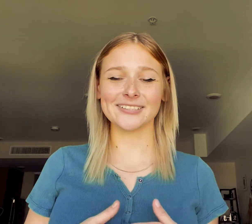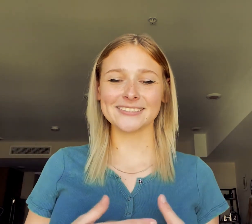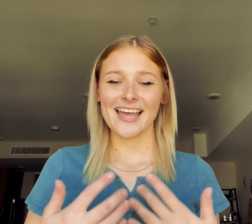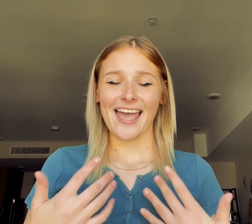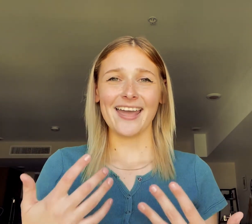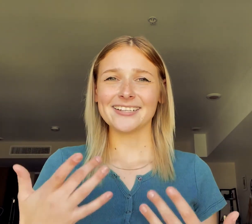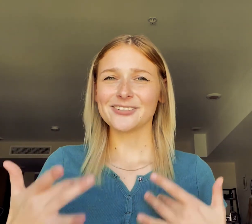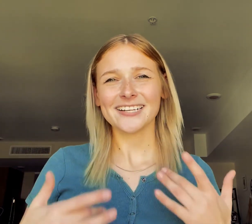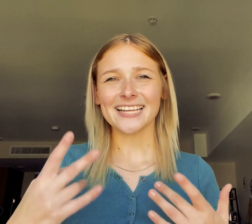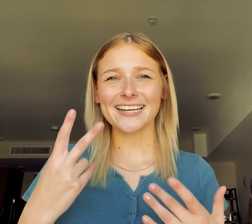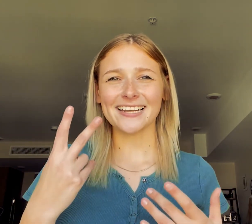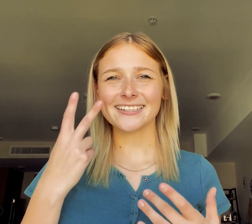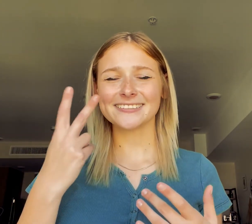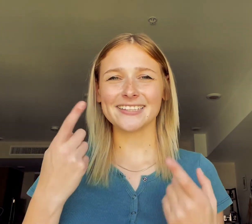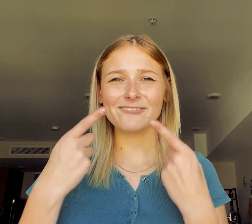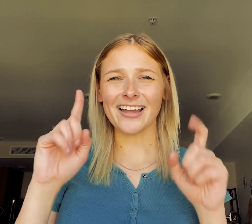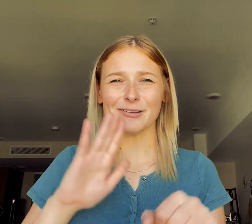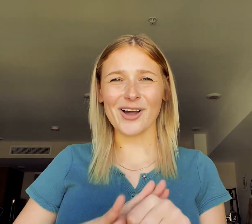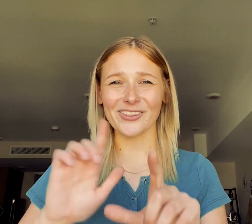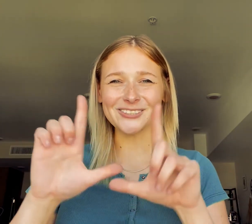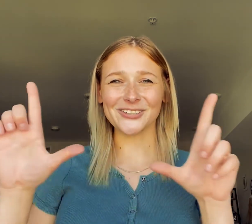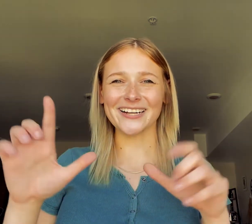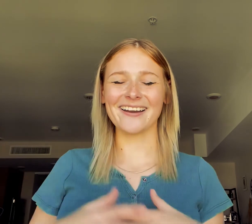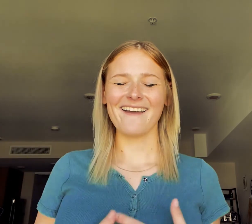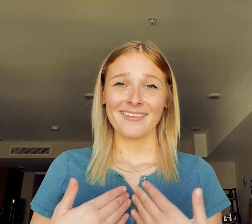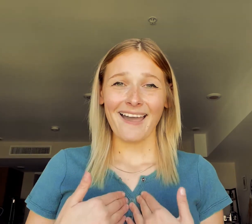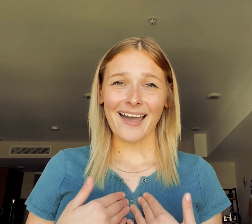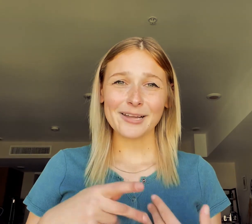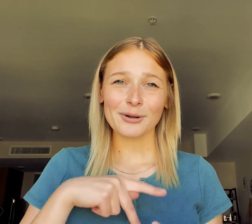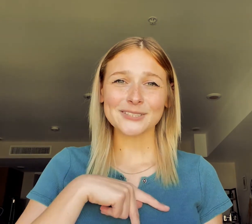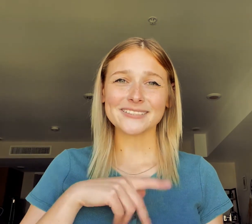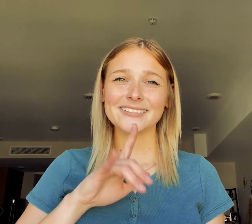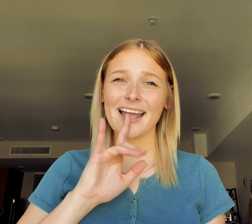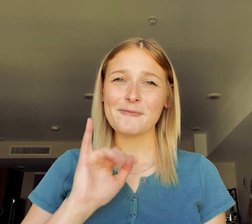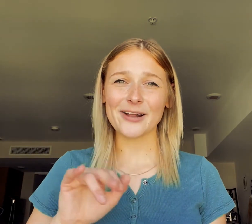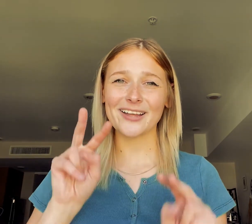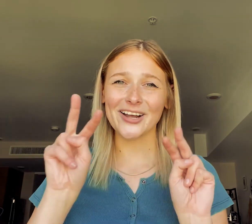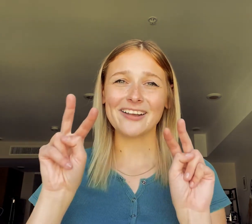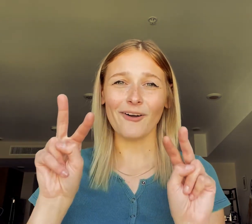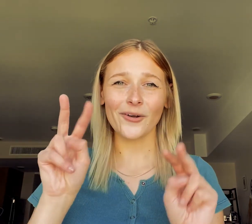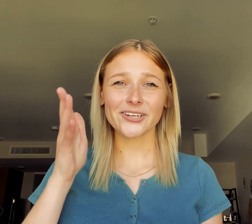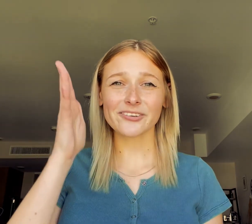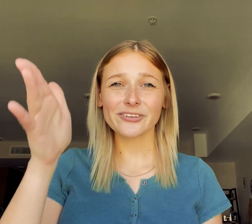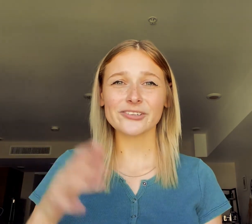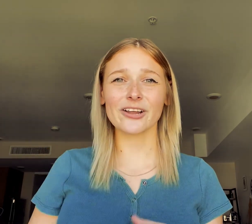and it's really exciting to see them finally be on the screen. I personally am really looking forward to the future